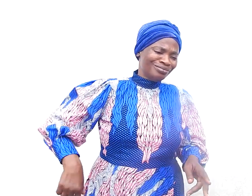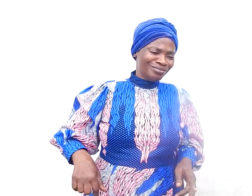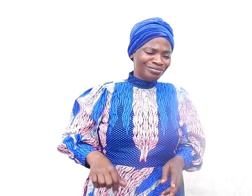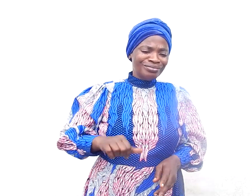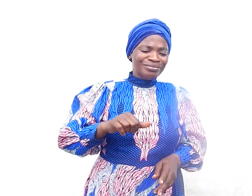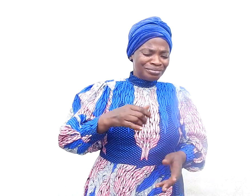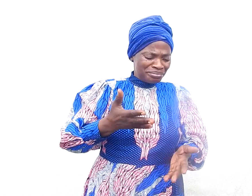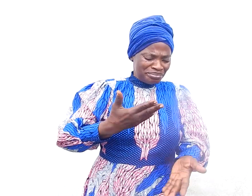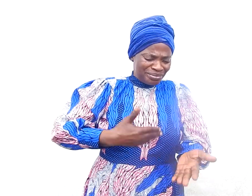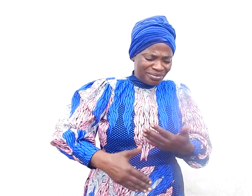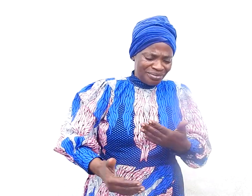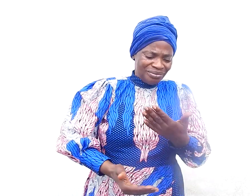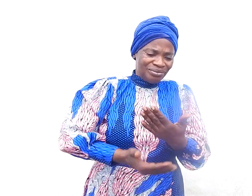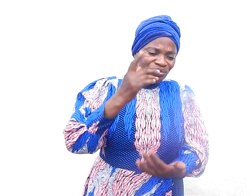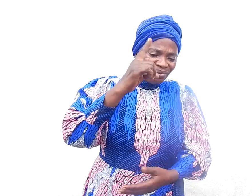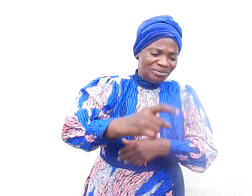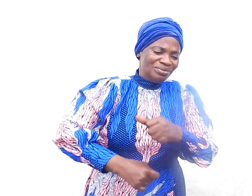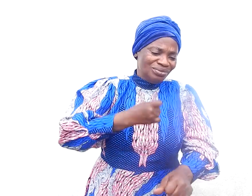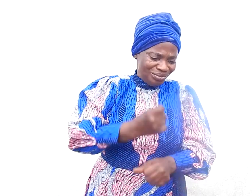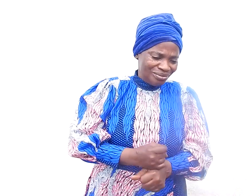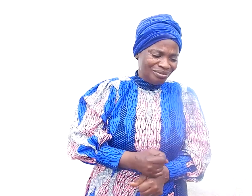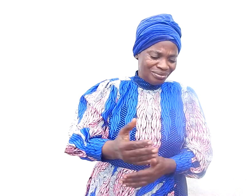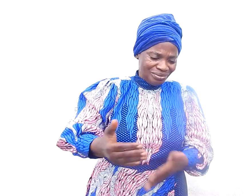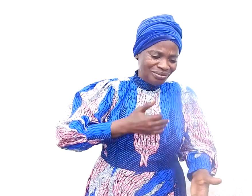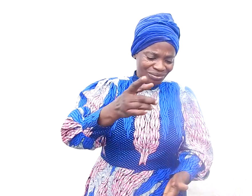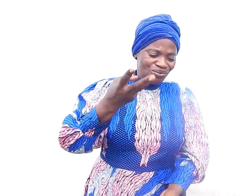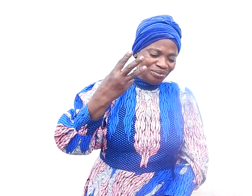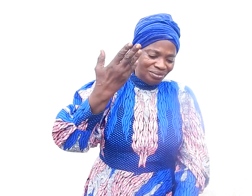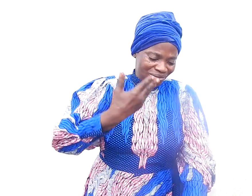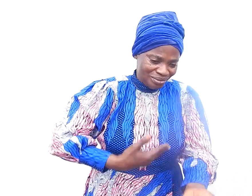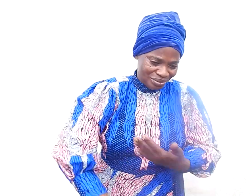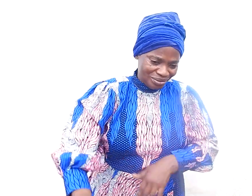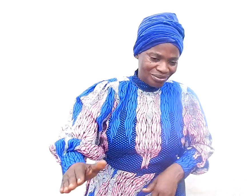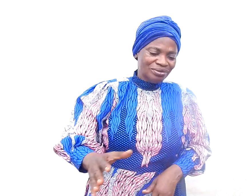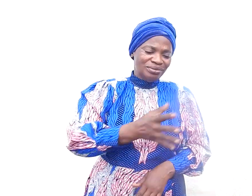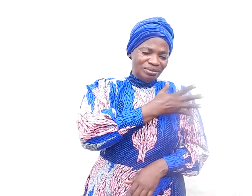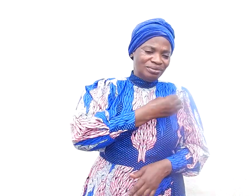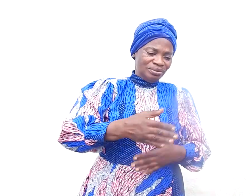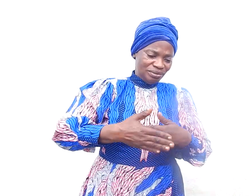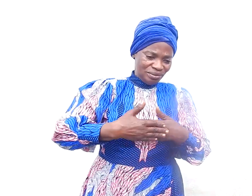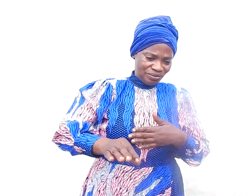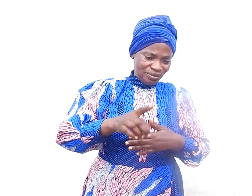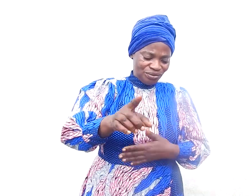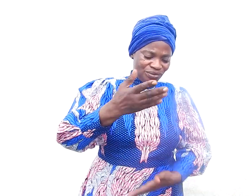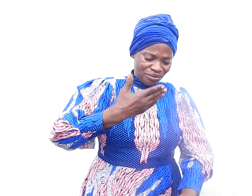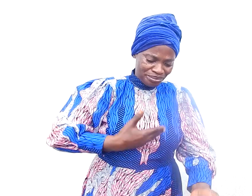and i gave back to him late close to a year before he was born and after he was born